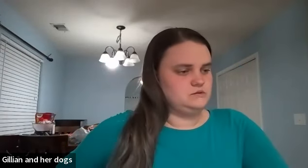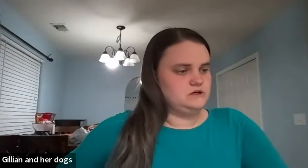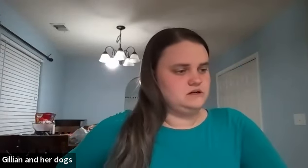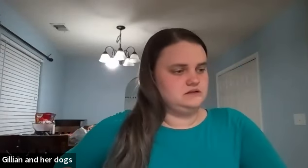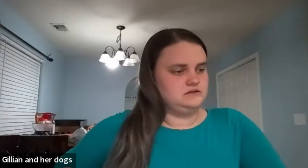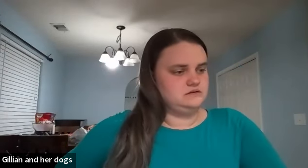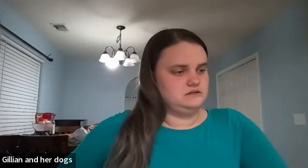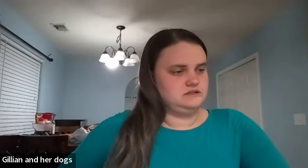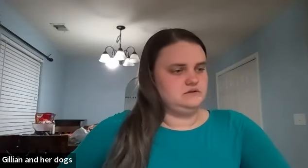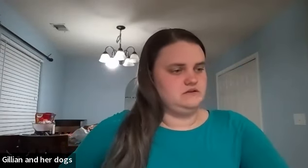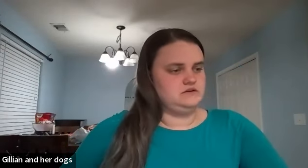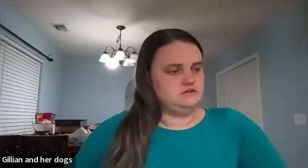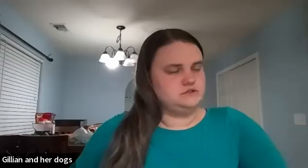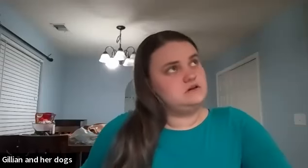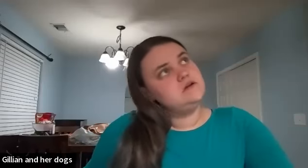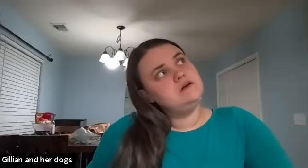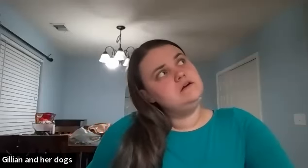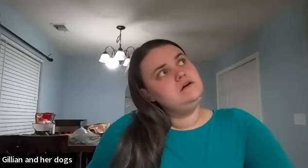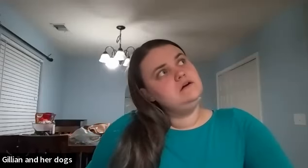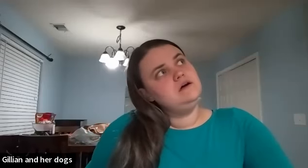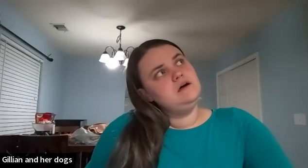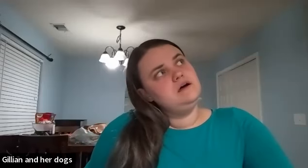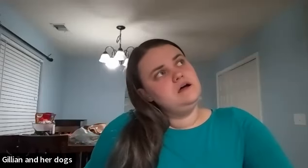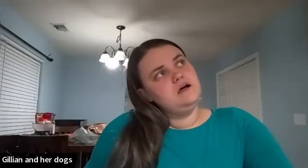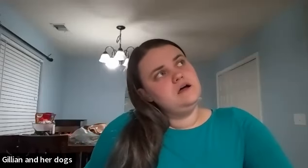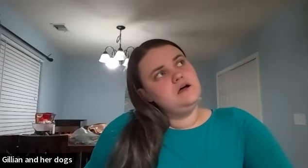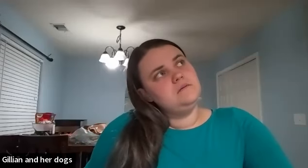see what other descriptions are there um